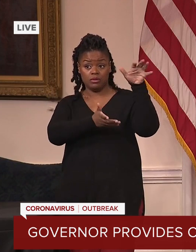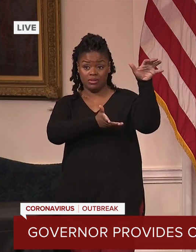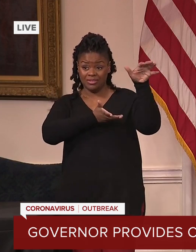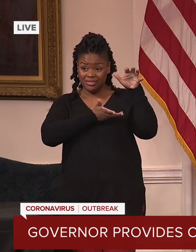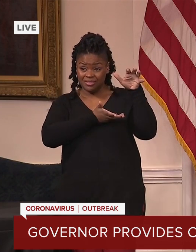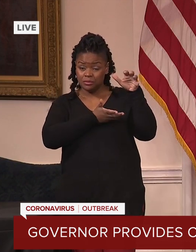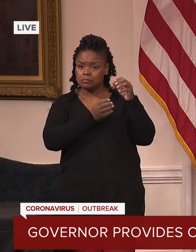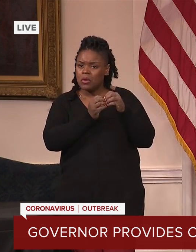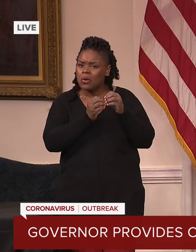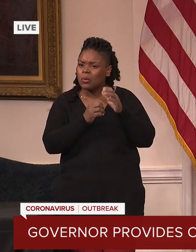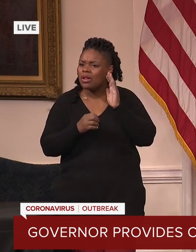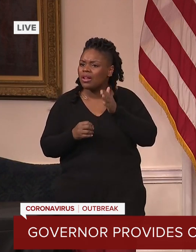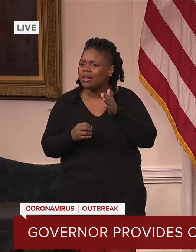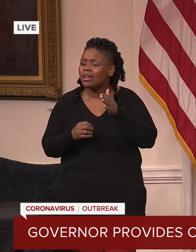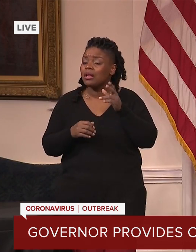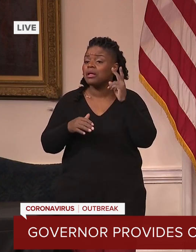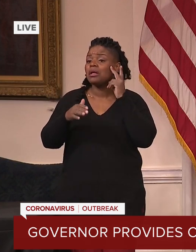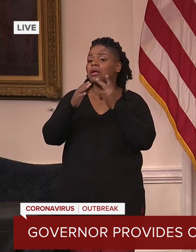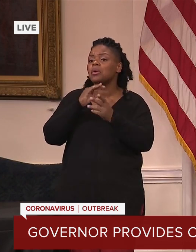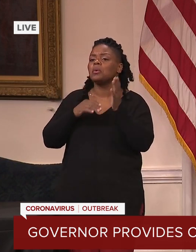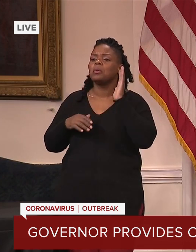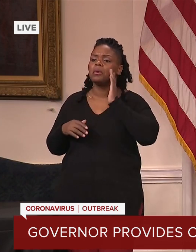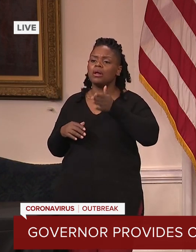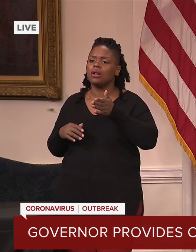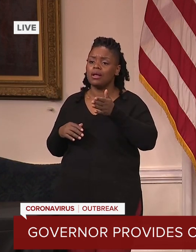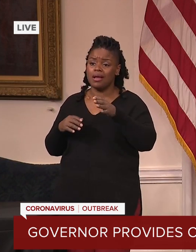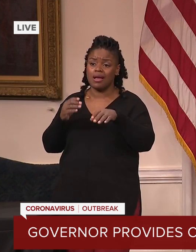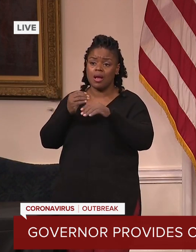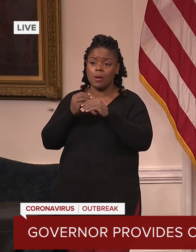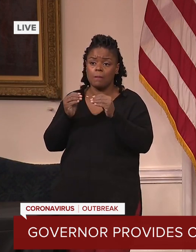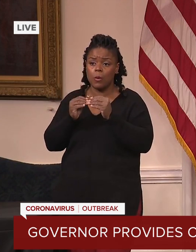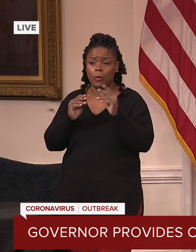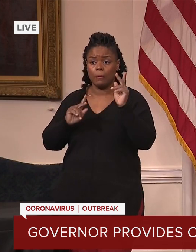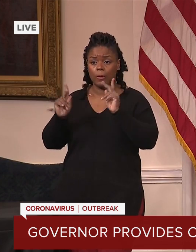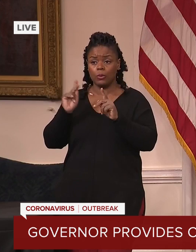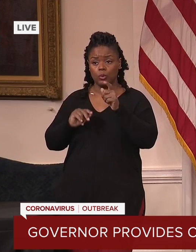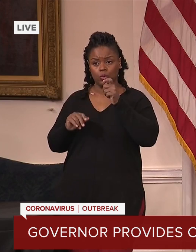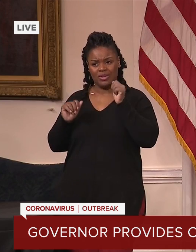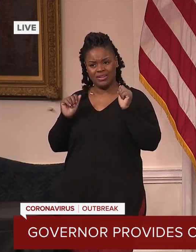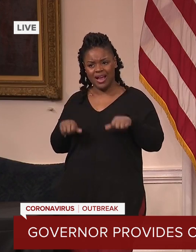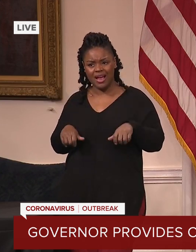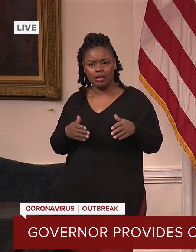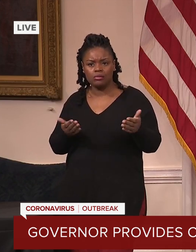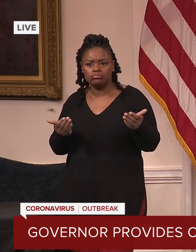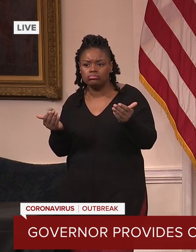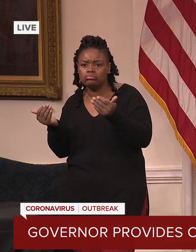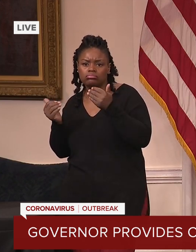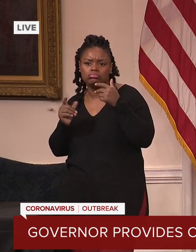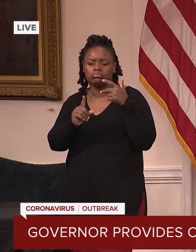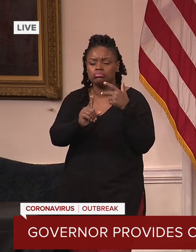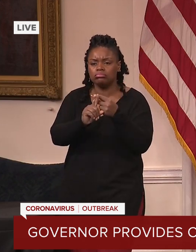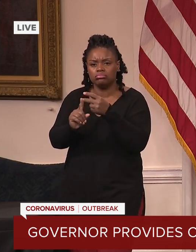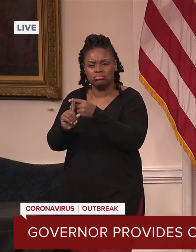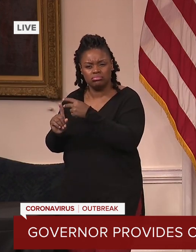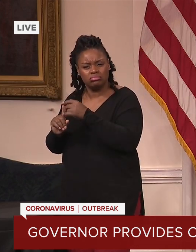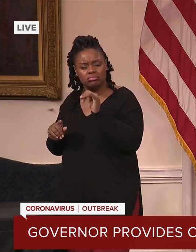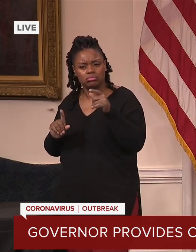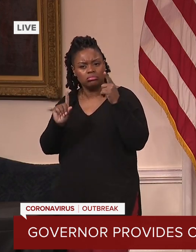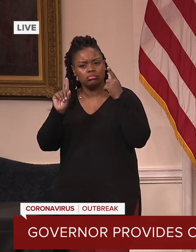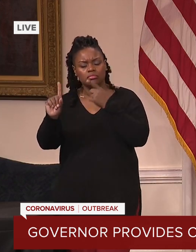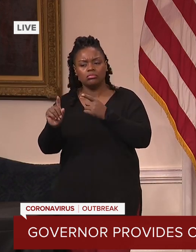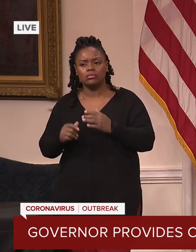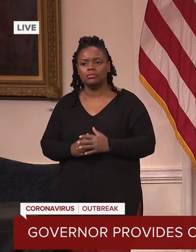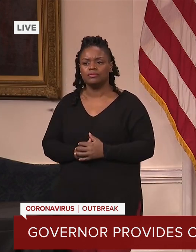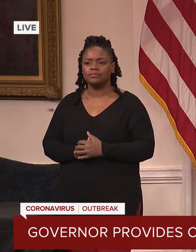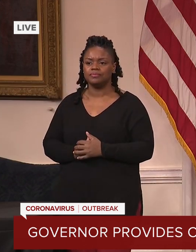anticipate expanding the number of providers who will be able to register in our immune system and begin to receive vaccines